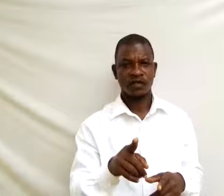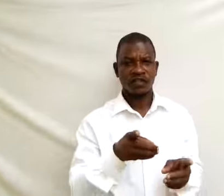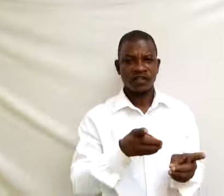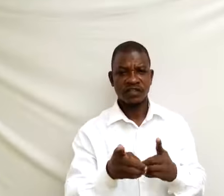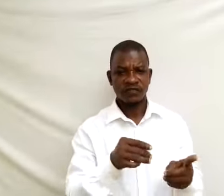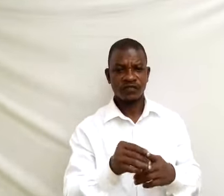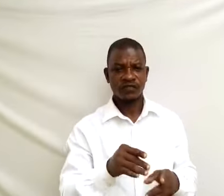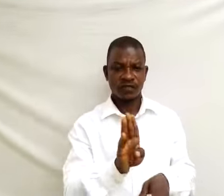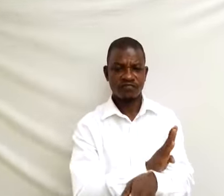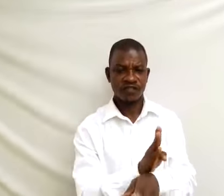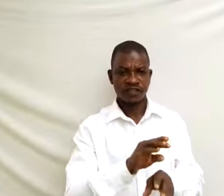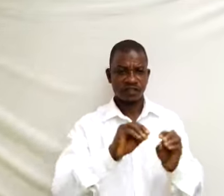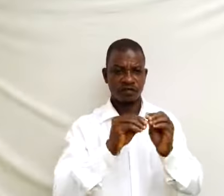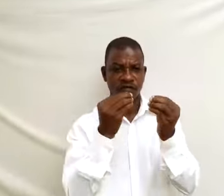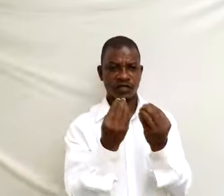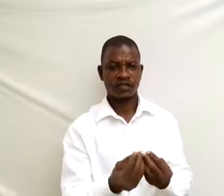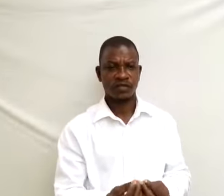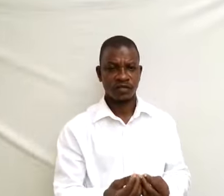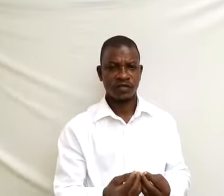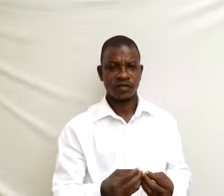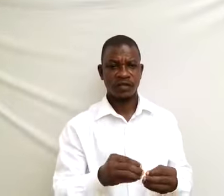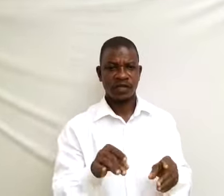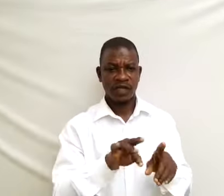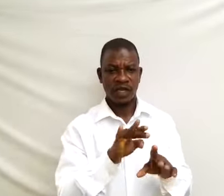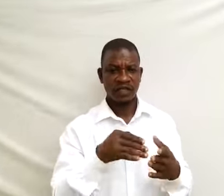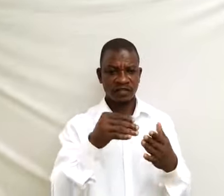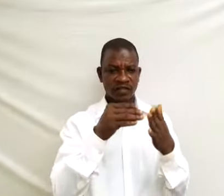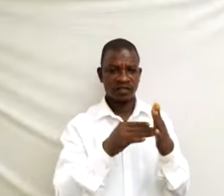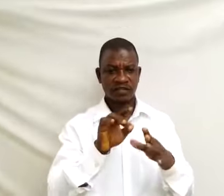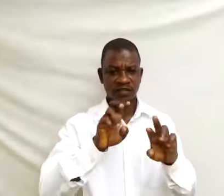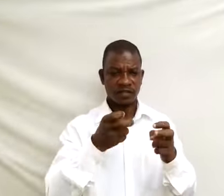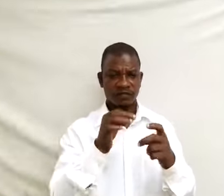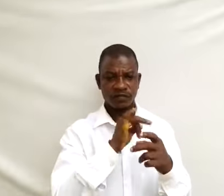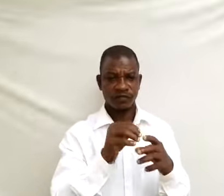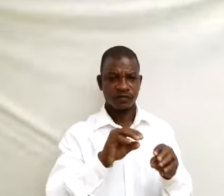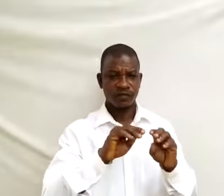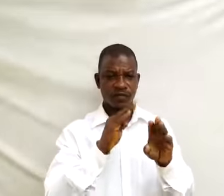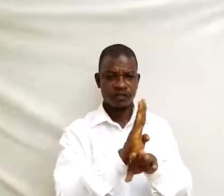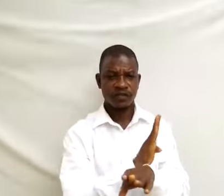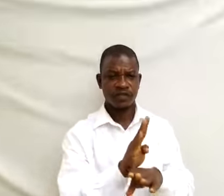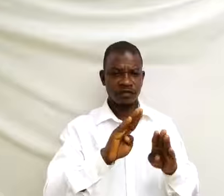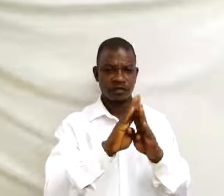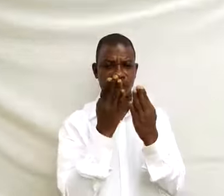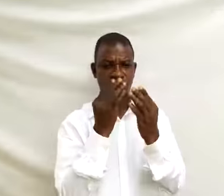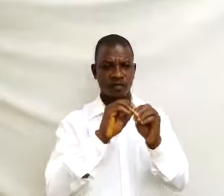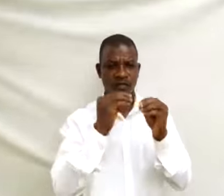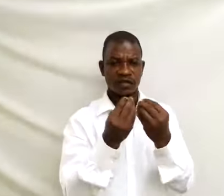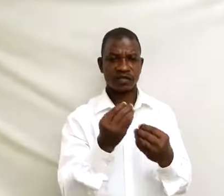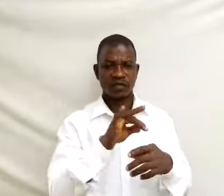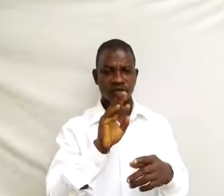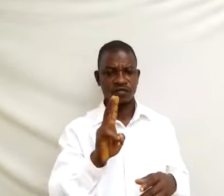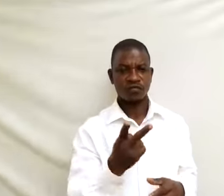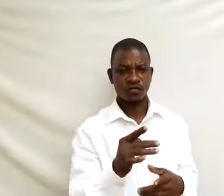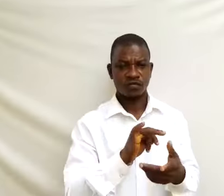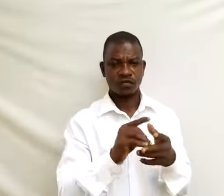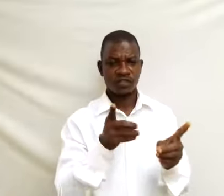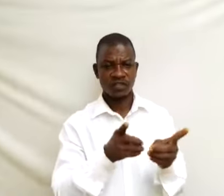business organization and state the types of business organization. 2. Define sole